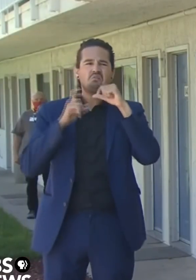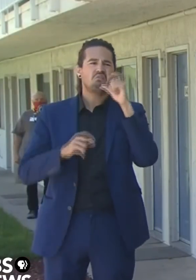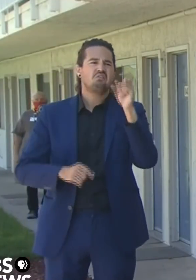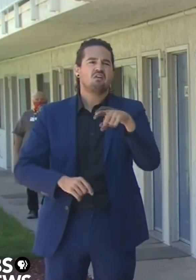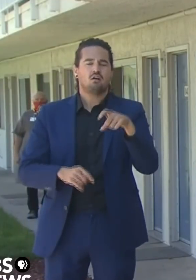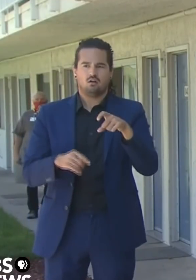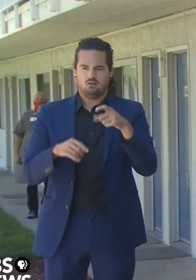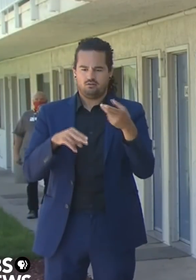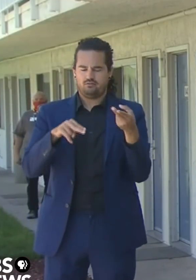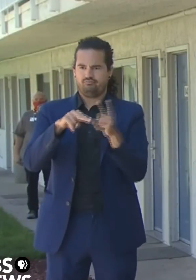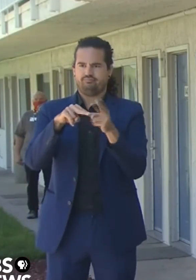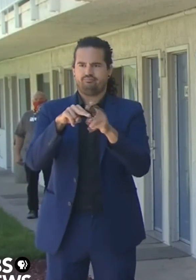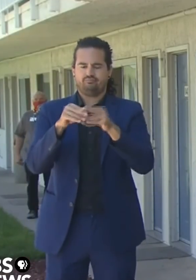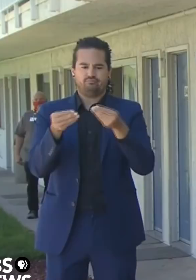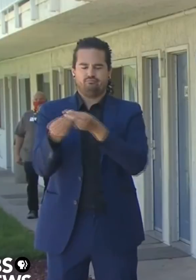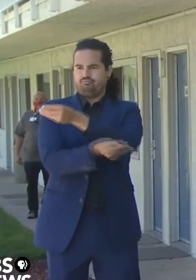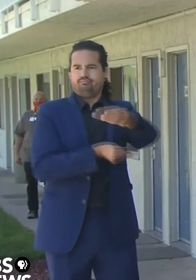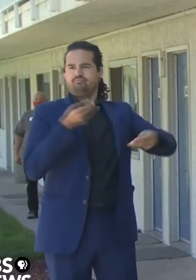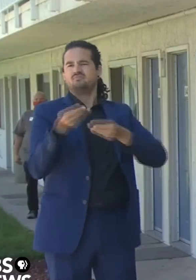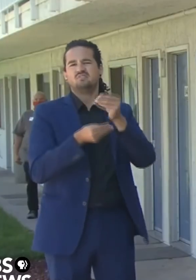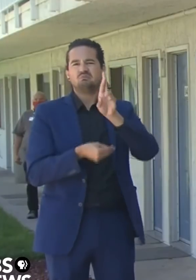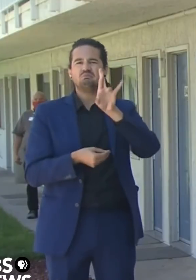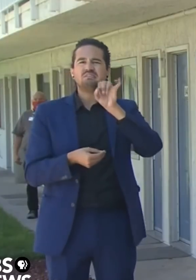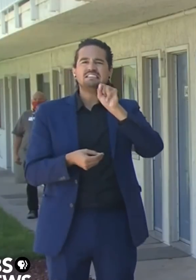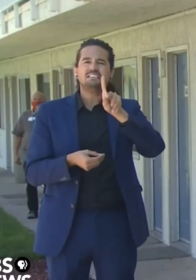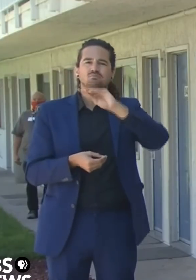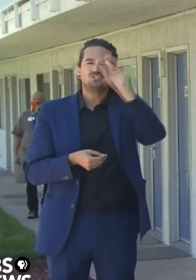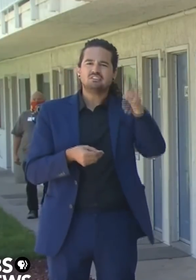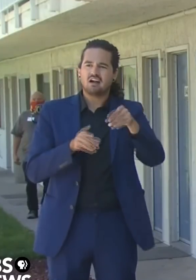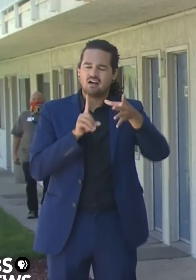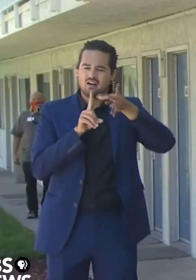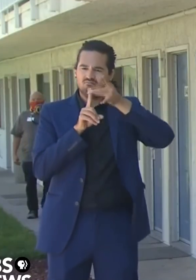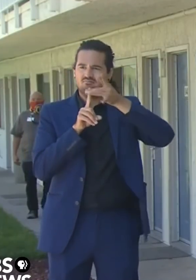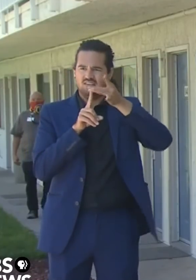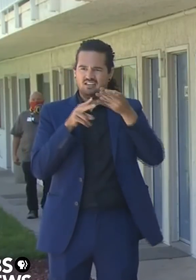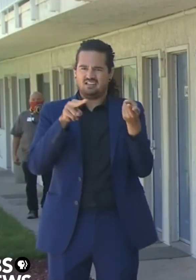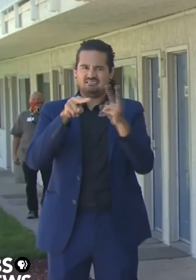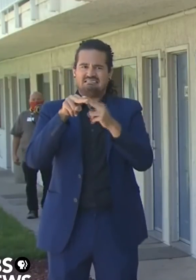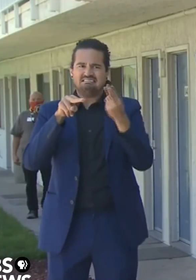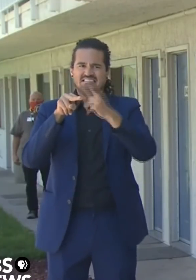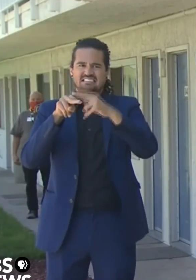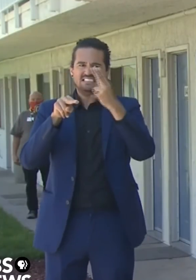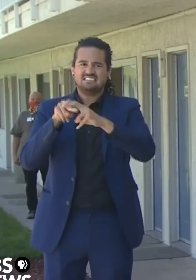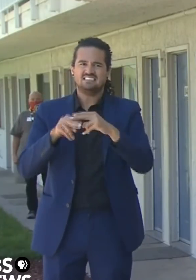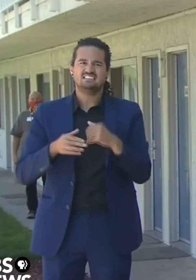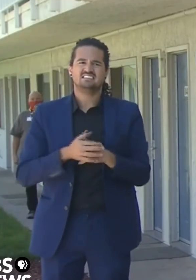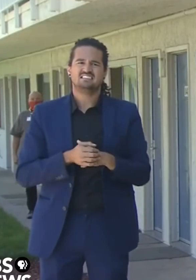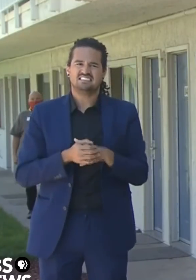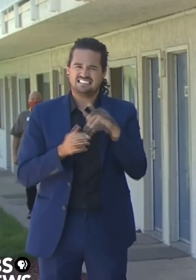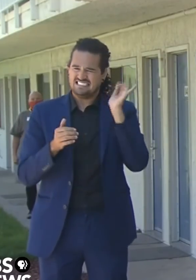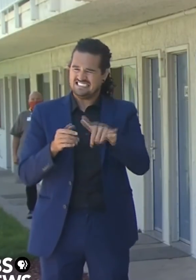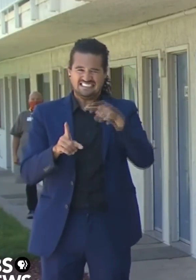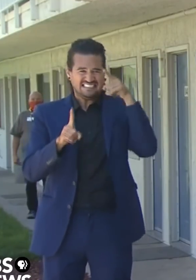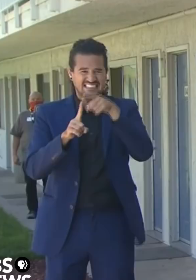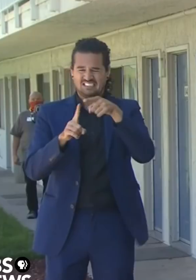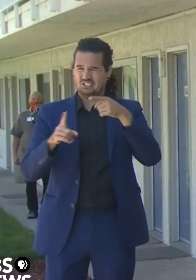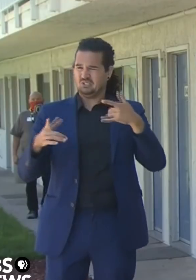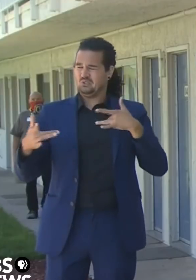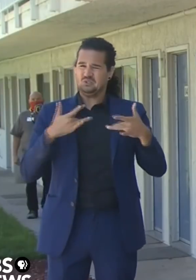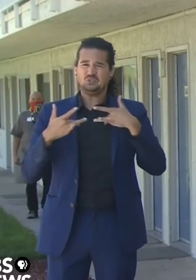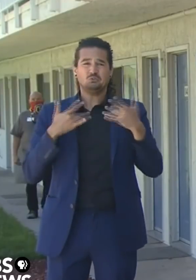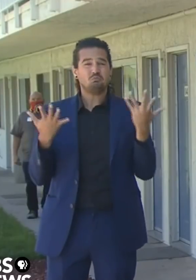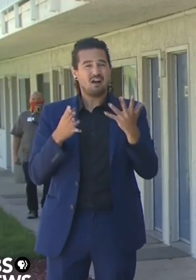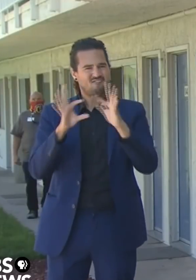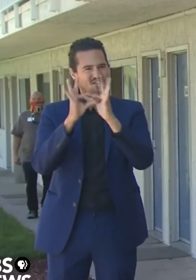concern that our health officers have when we surveyed them over the weekend family gatherings. What